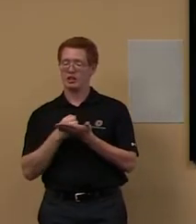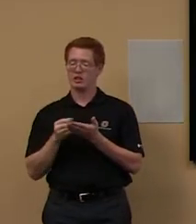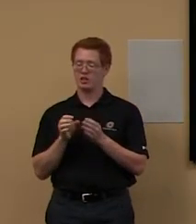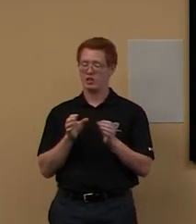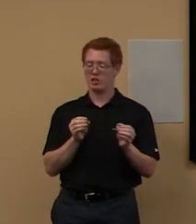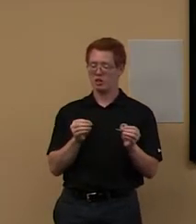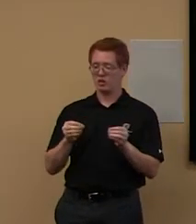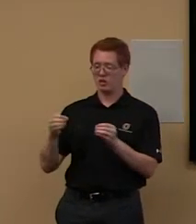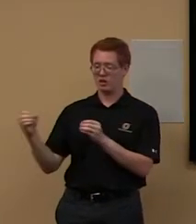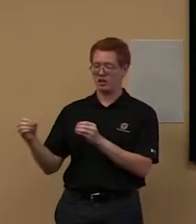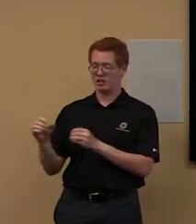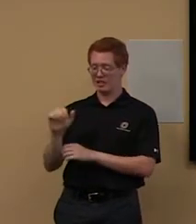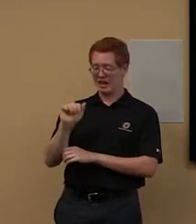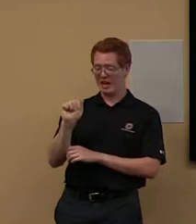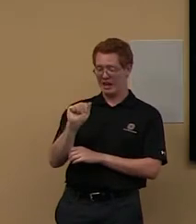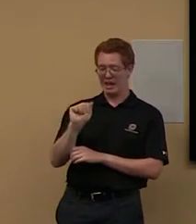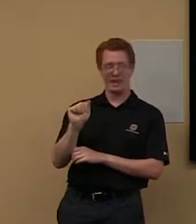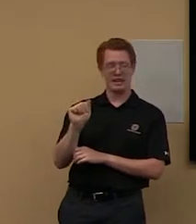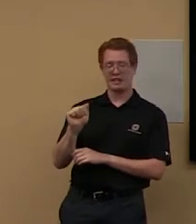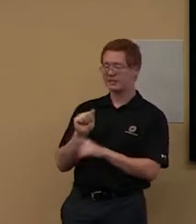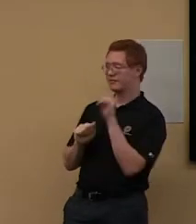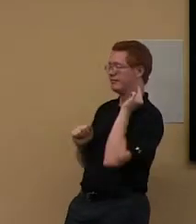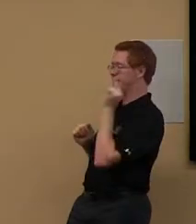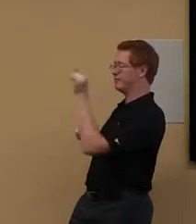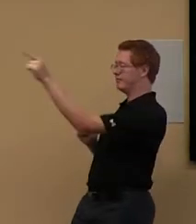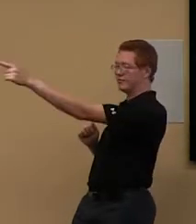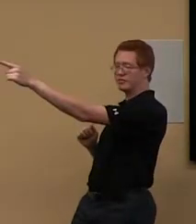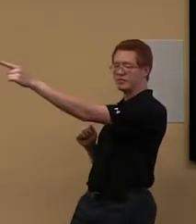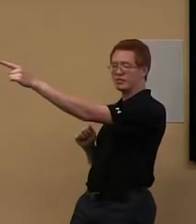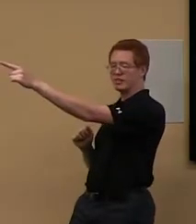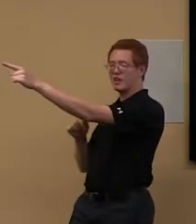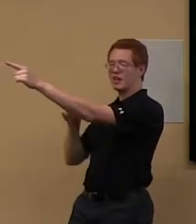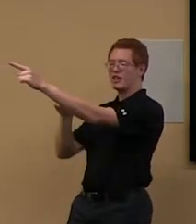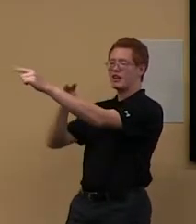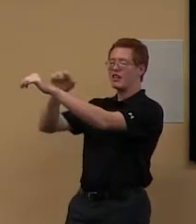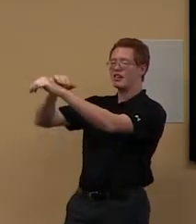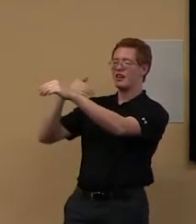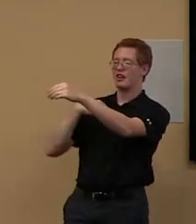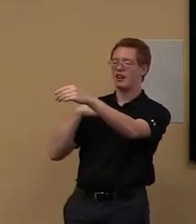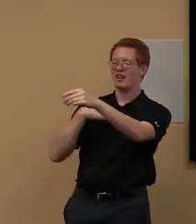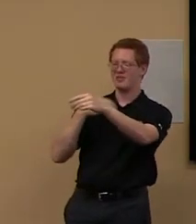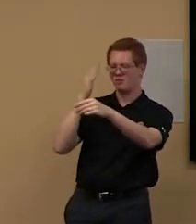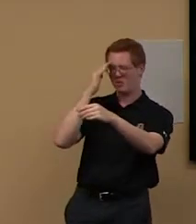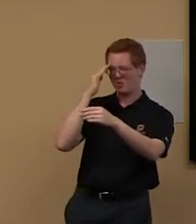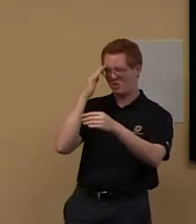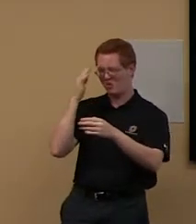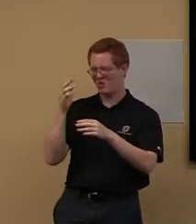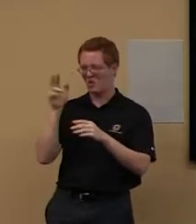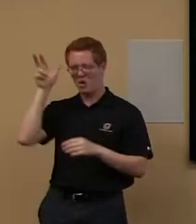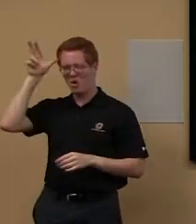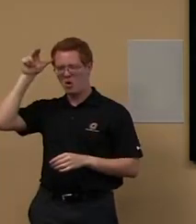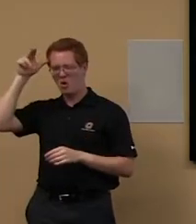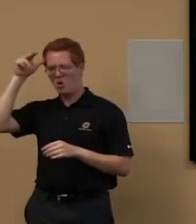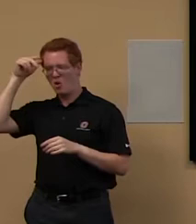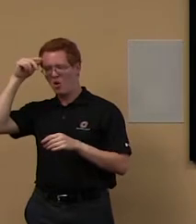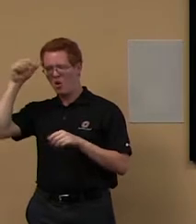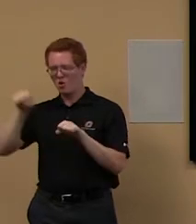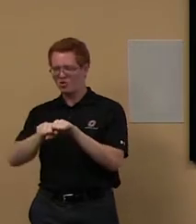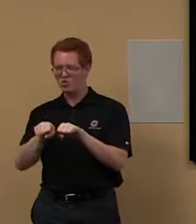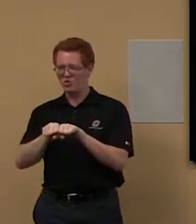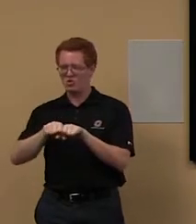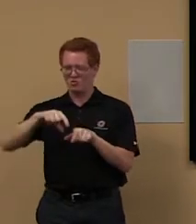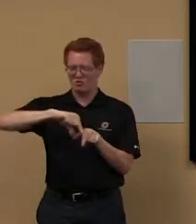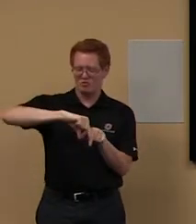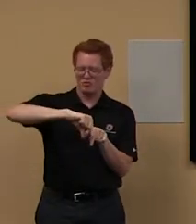Um, the A's are in that corner. And then it kind of goes in a horseshoe shape. And then the Z's are over in this corner.